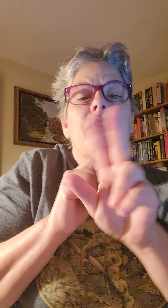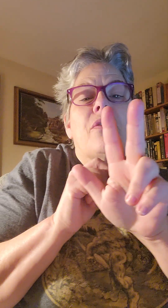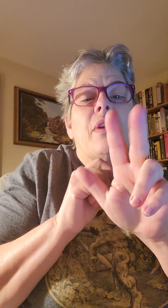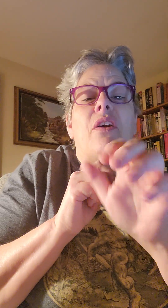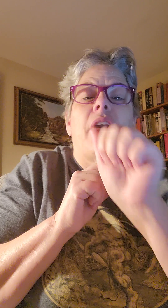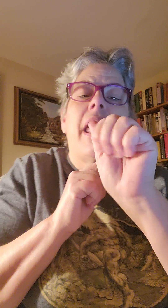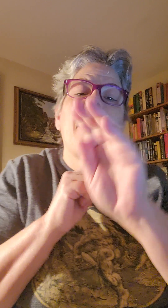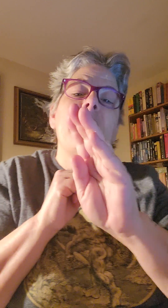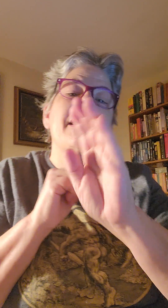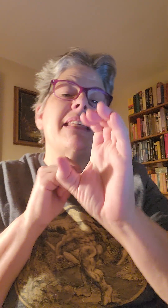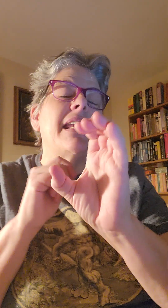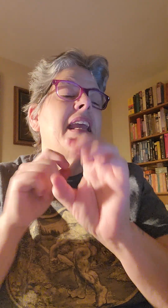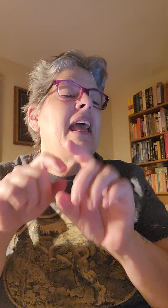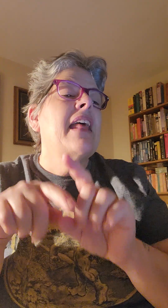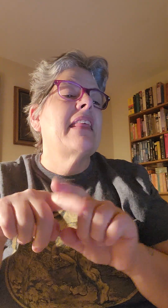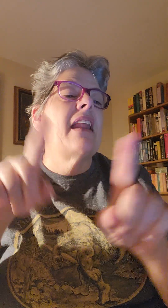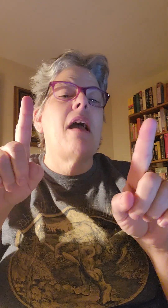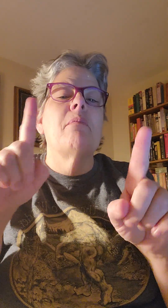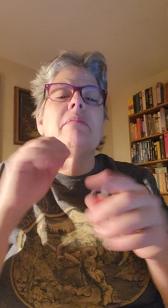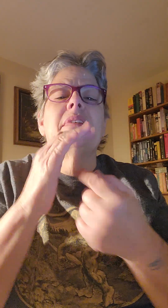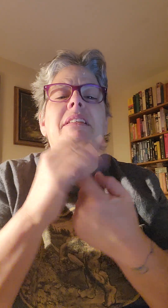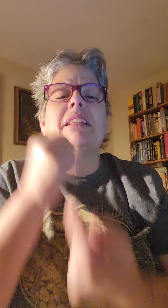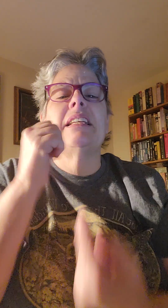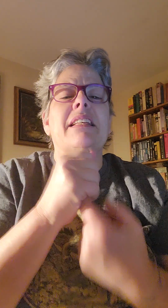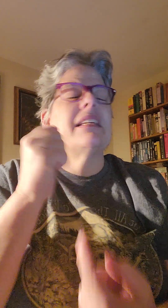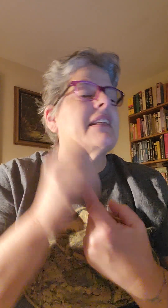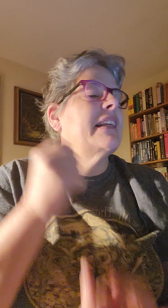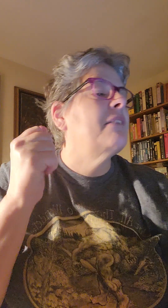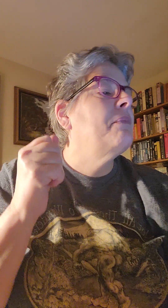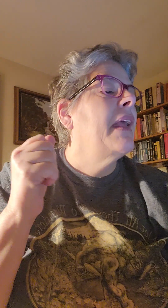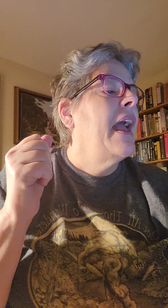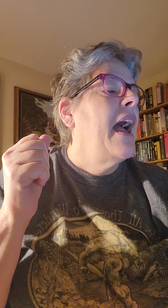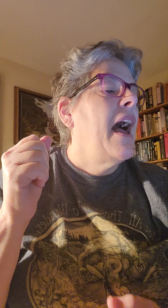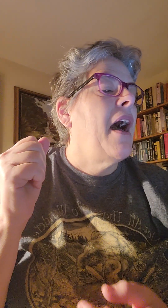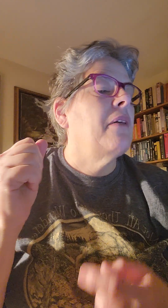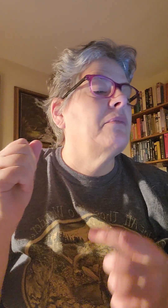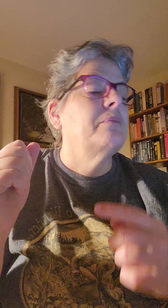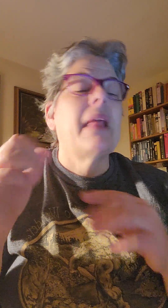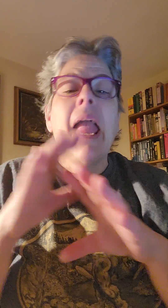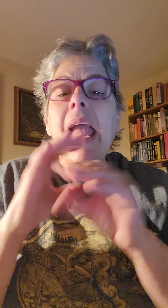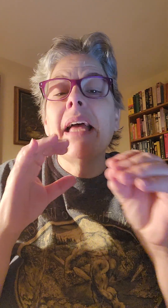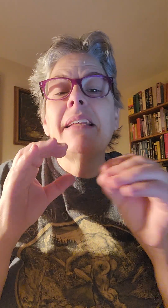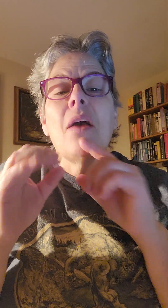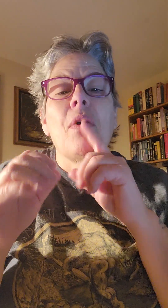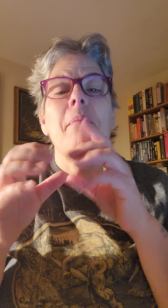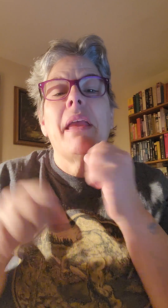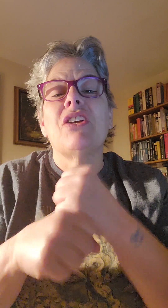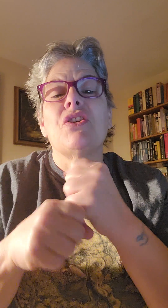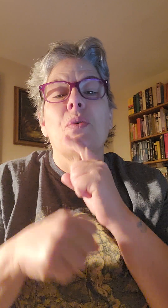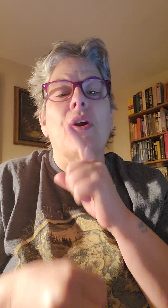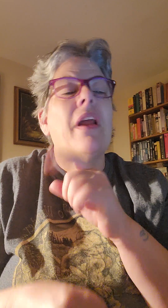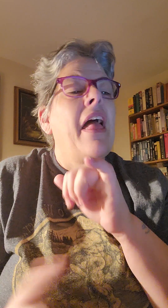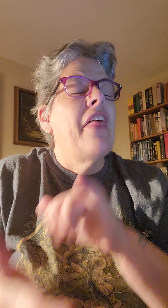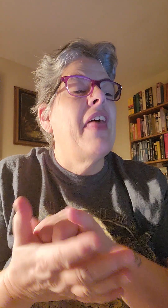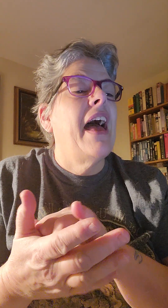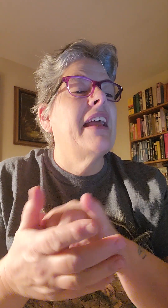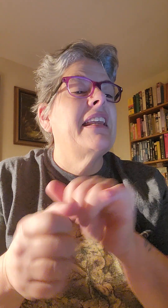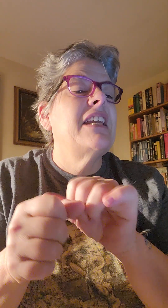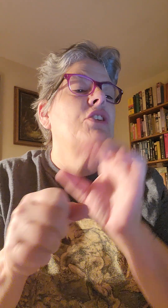2, 3 or an ABC then I'm delete, delete, delete. And I want to make sure that each